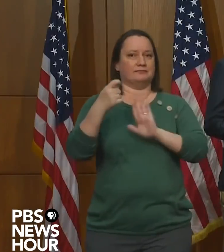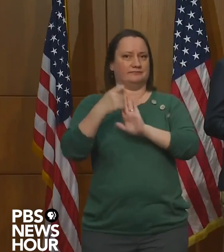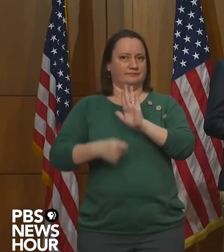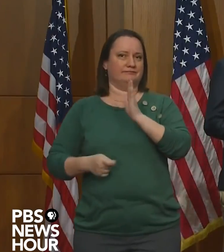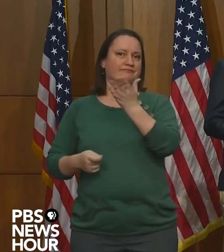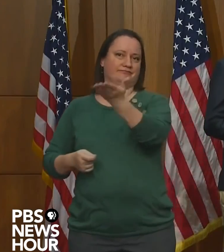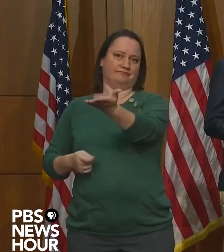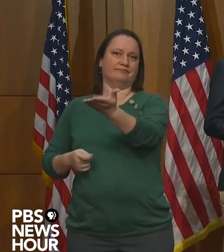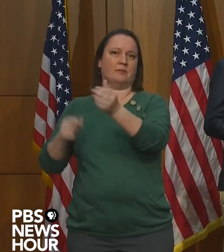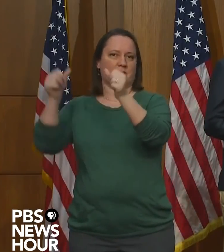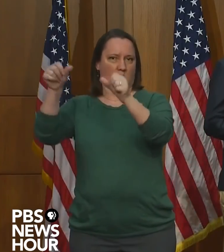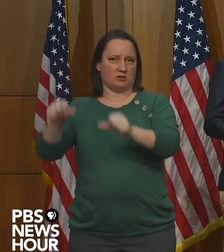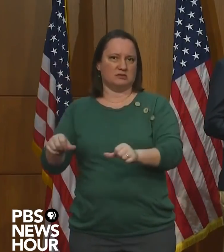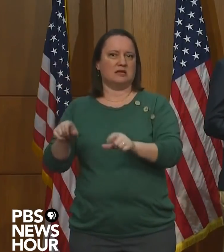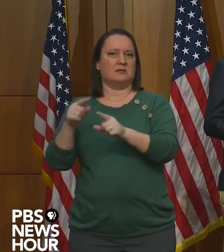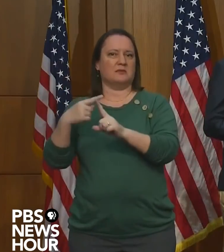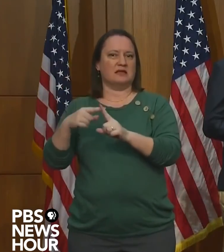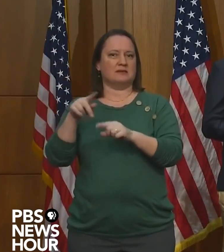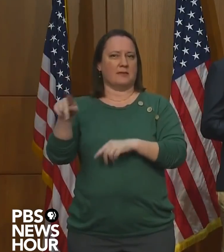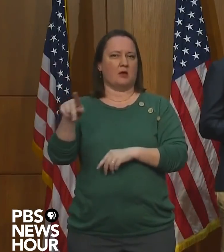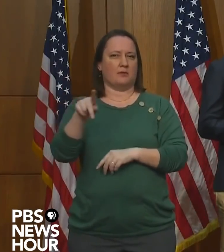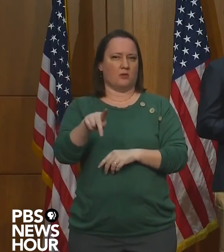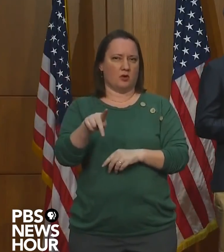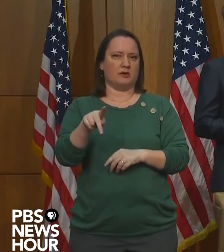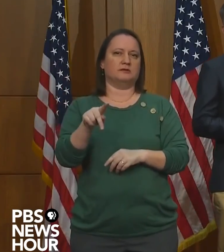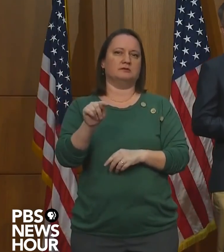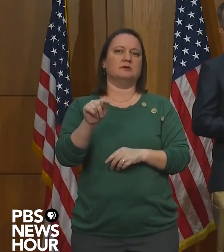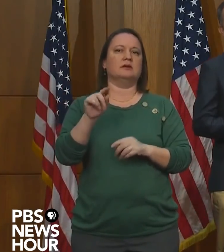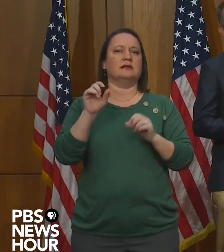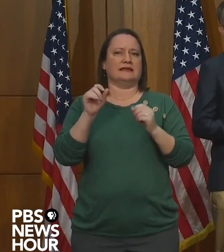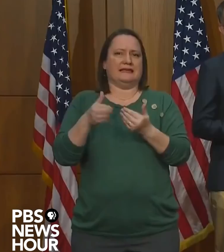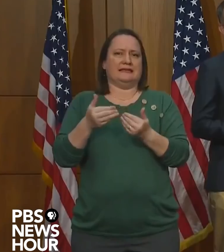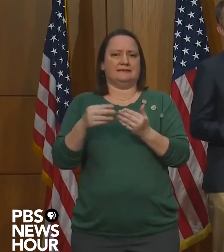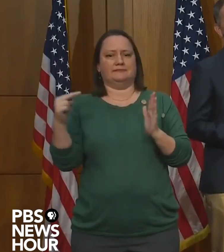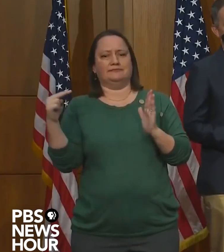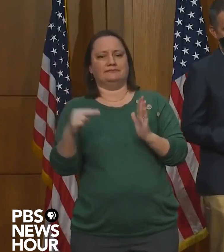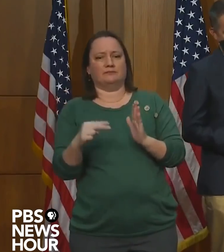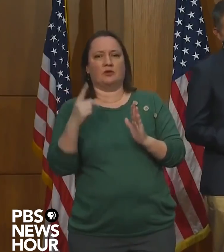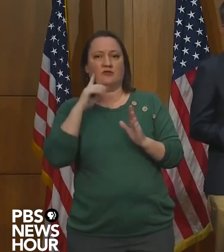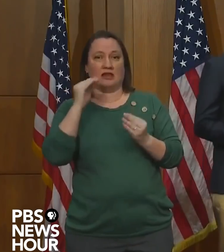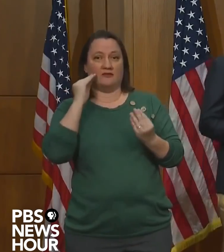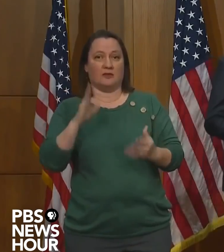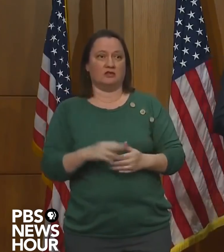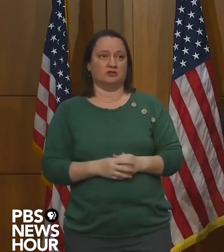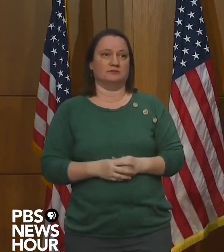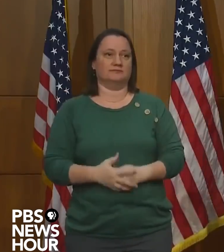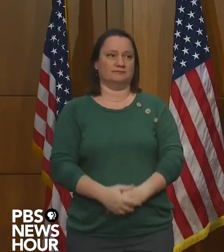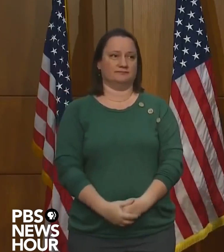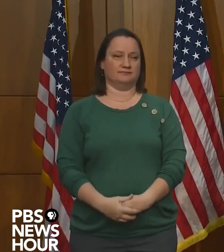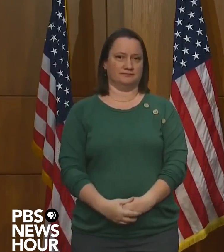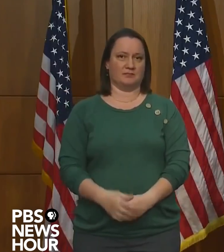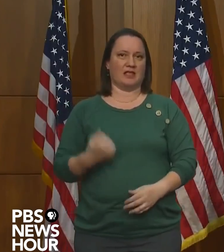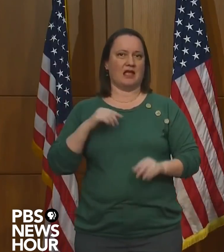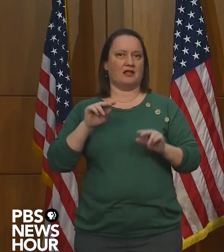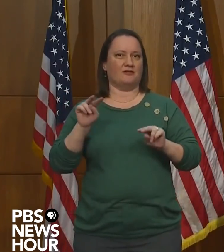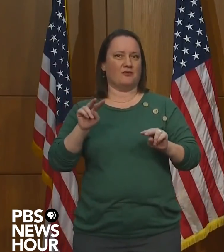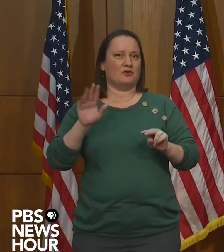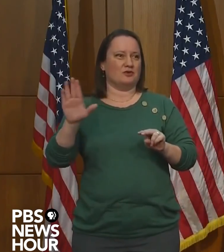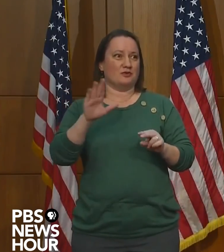with a PowerPoint that can easily be accessed to provide that information. Thank you, governor, and I look forward to any questions. Thank you, Dr. Lane.